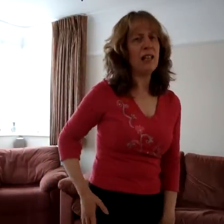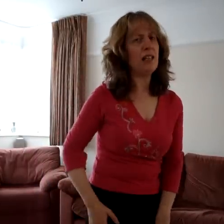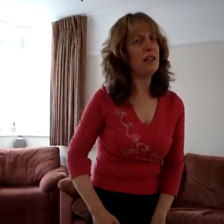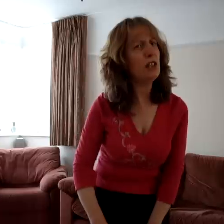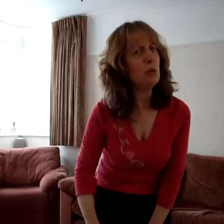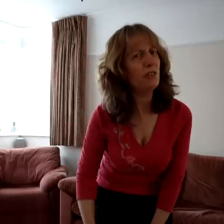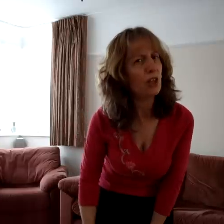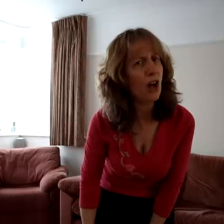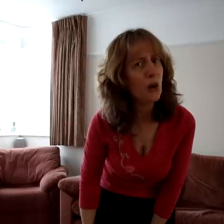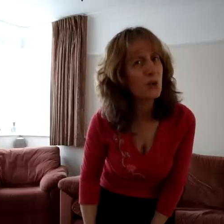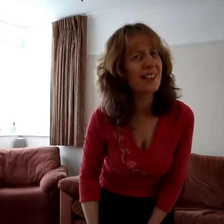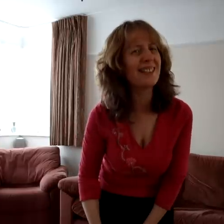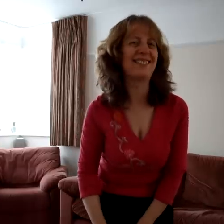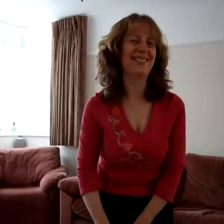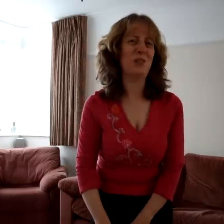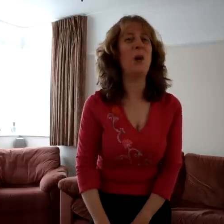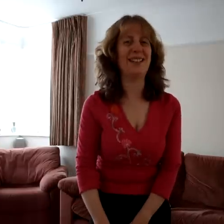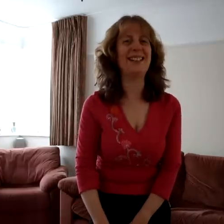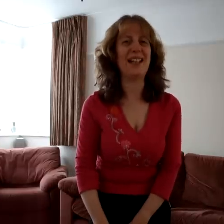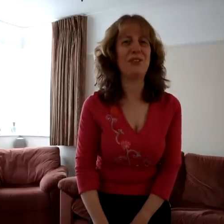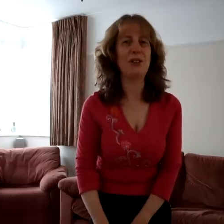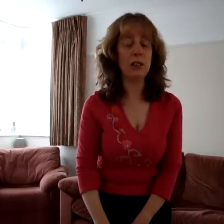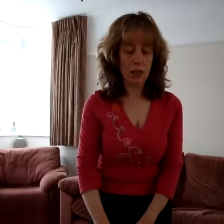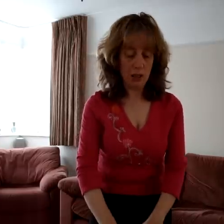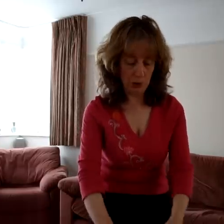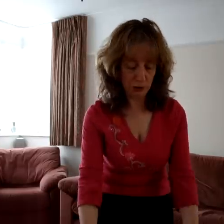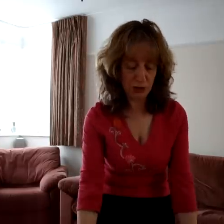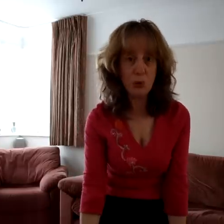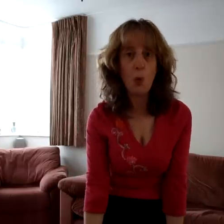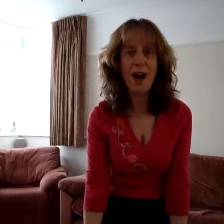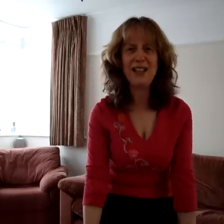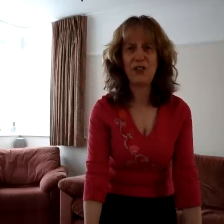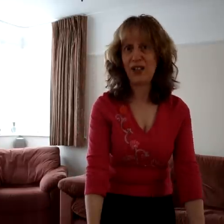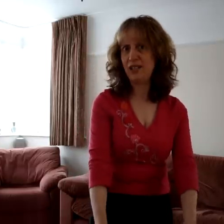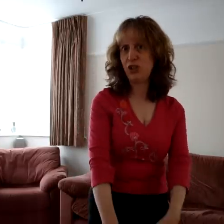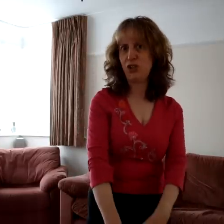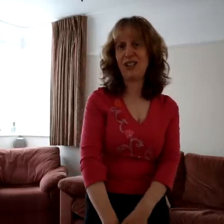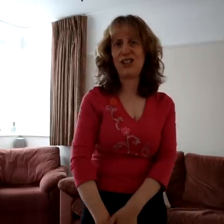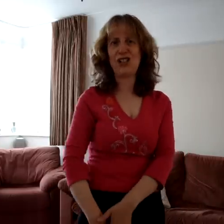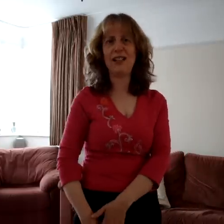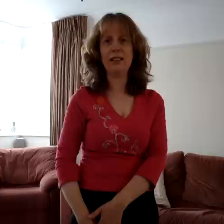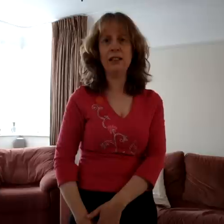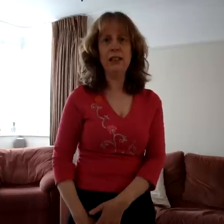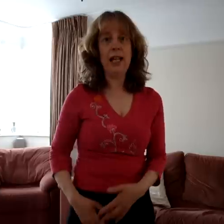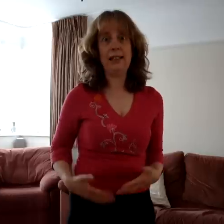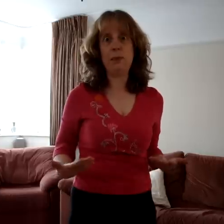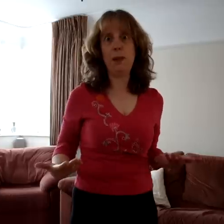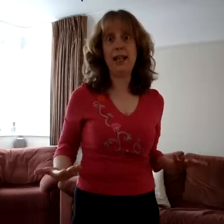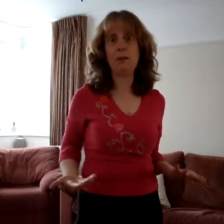His youthful hose, well savoured, a world too wide for his shrunk shank, and his big